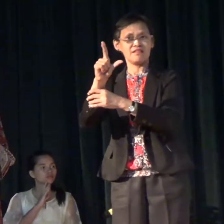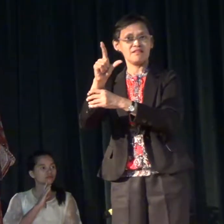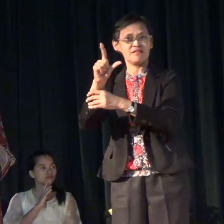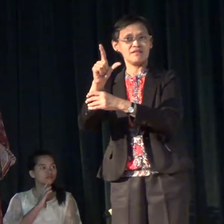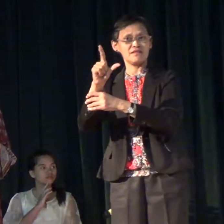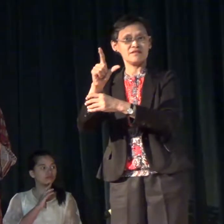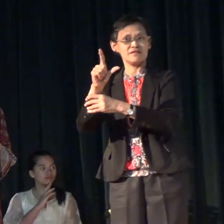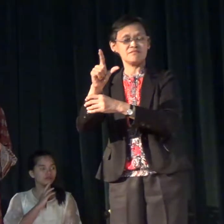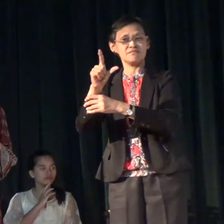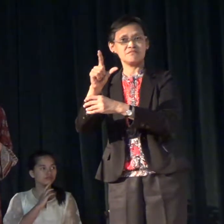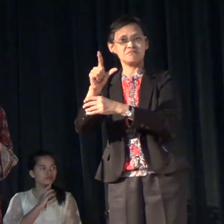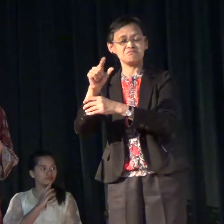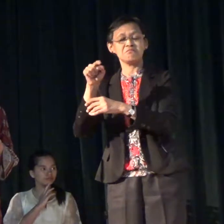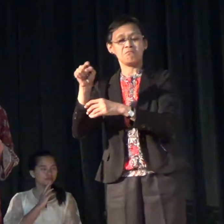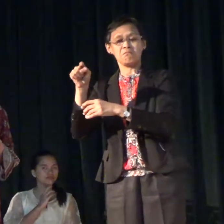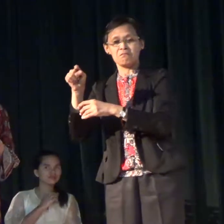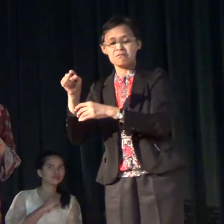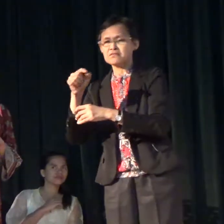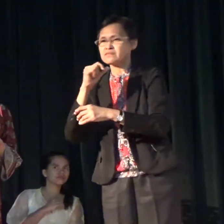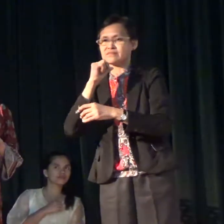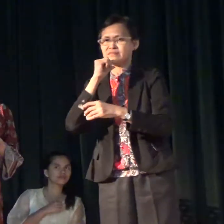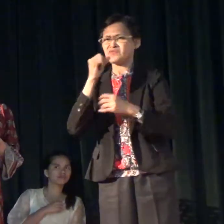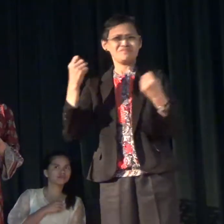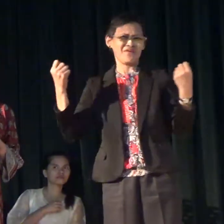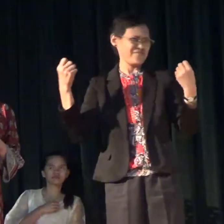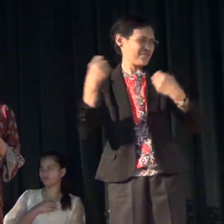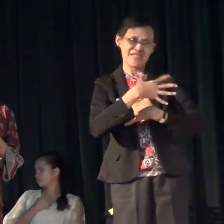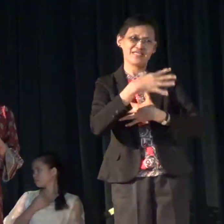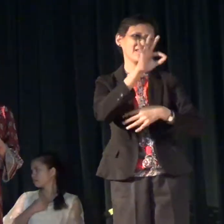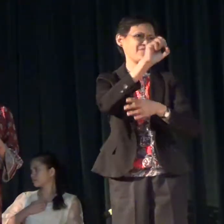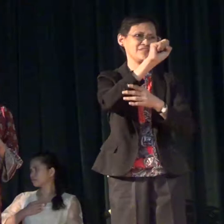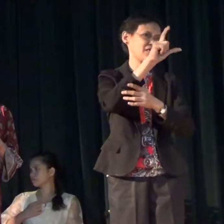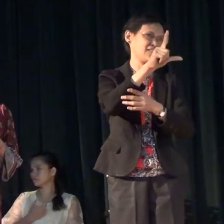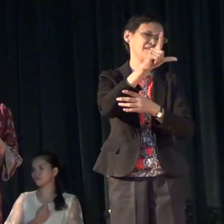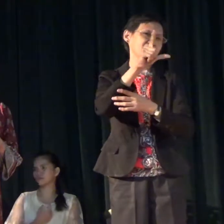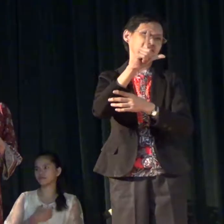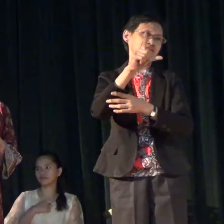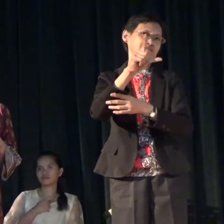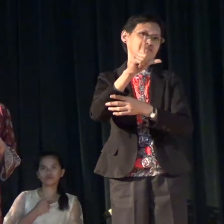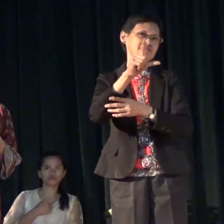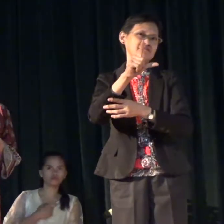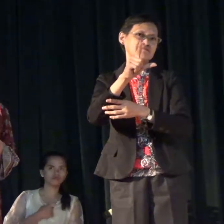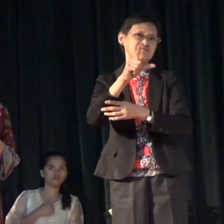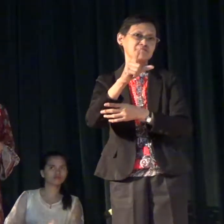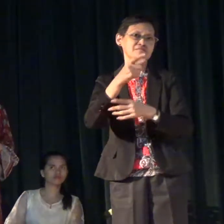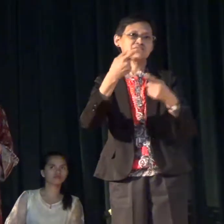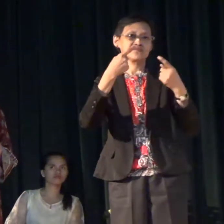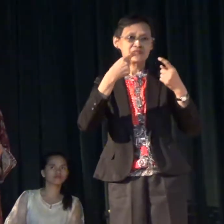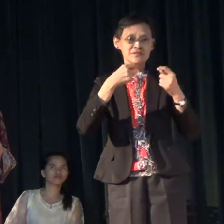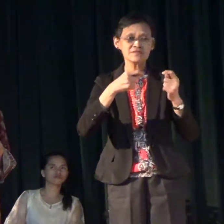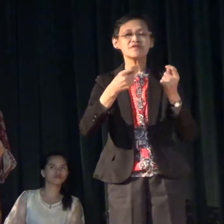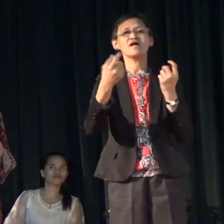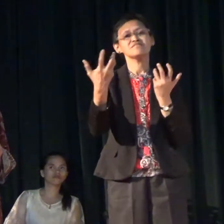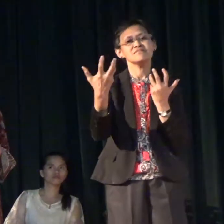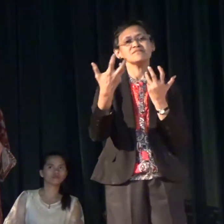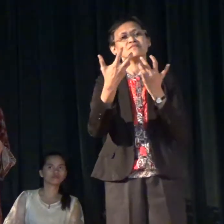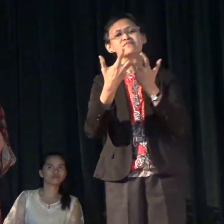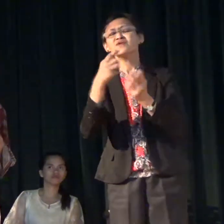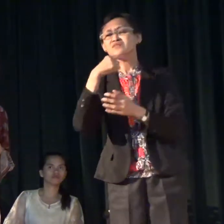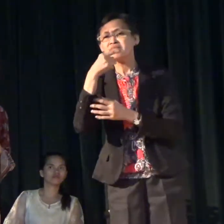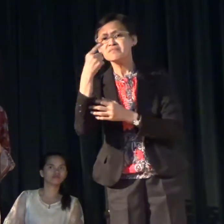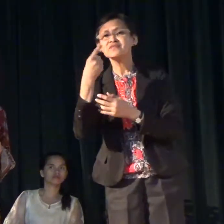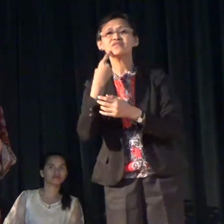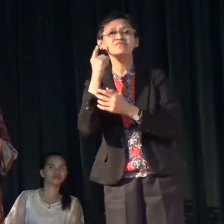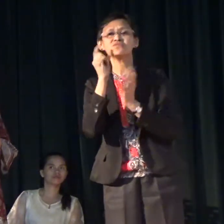FSL and so let's not be afraid of FSL unless he would have community telling us